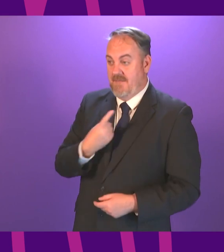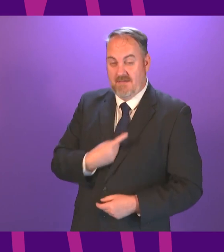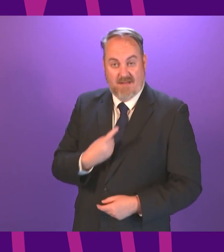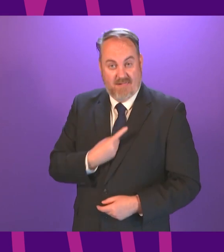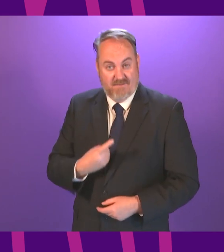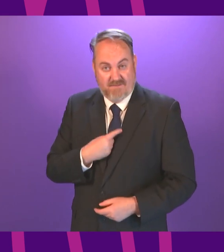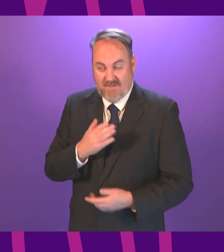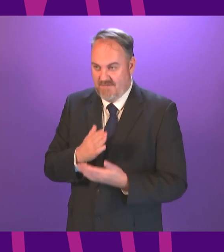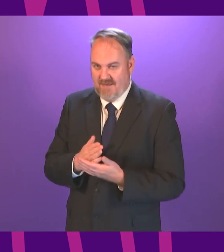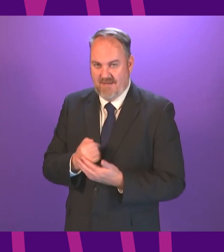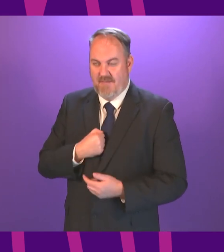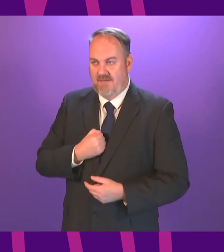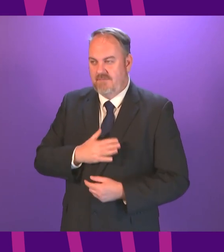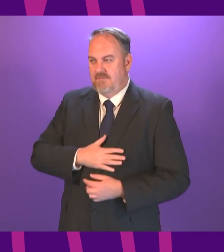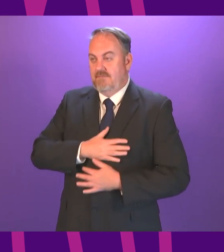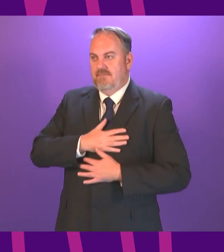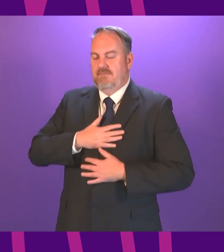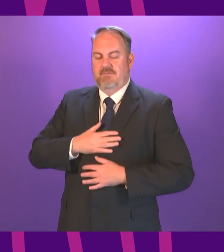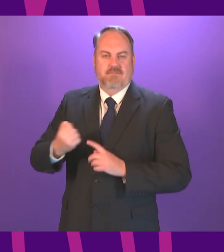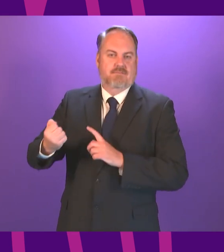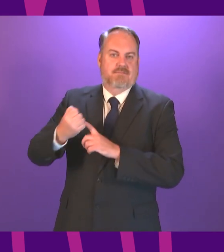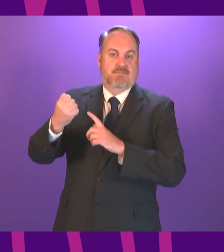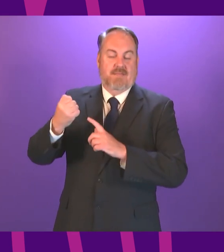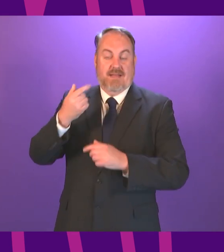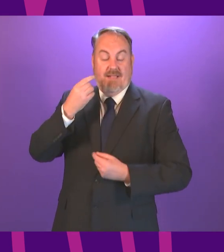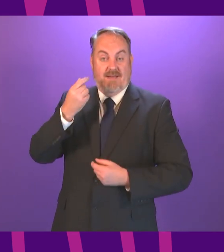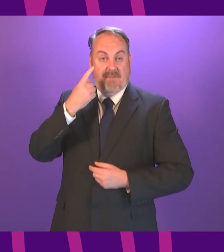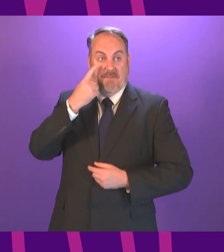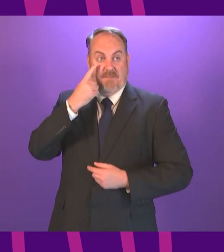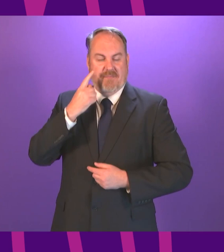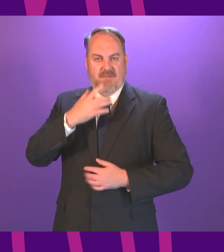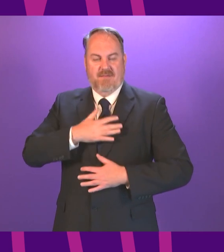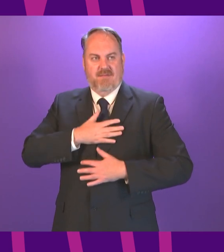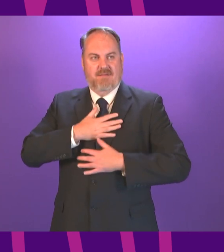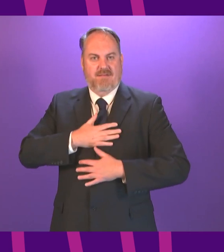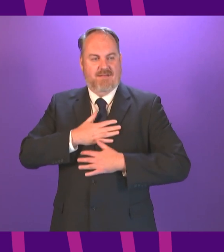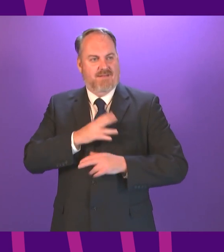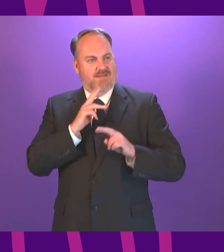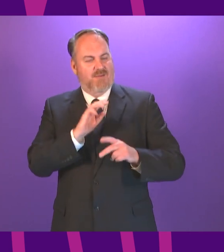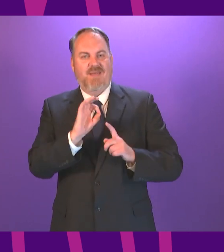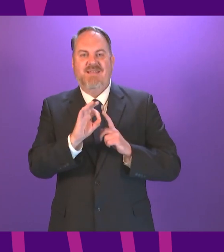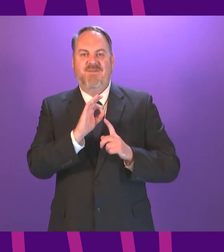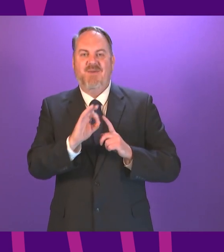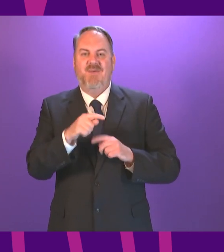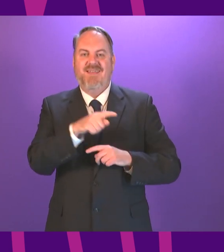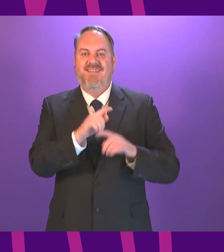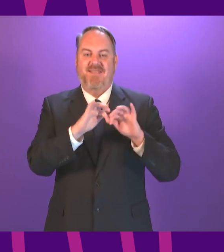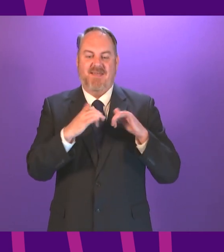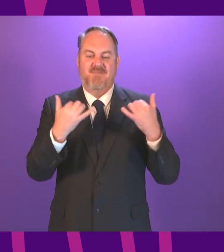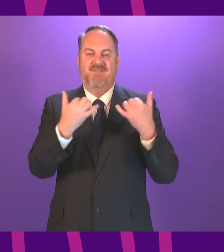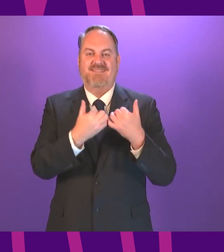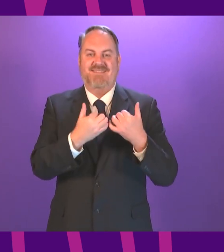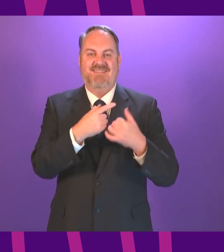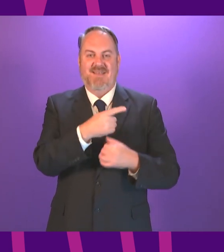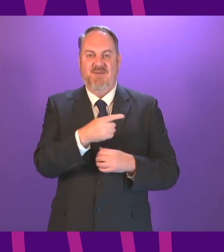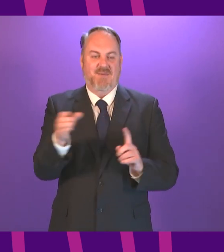who had a lump in their throat and was about to shed a tear watching your interview at the Emirates when you were first introduced as Pam